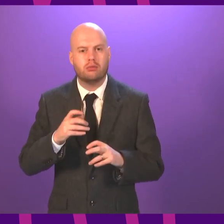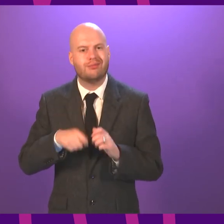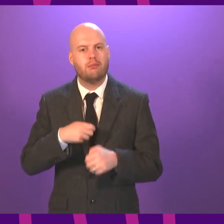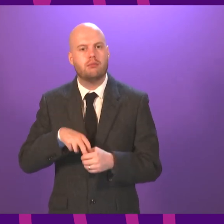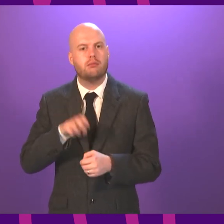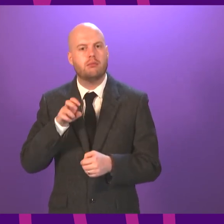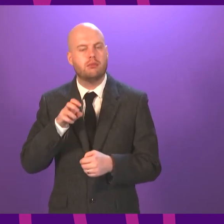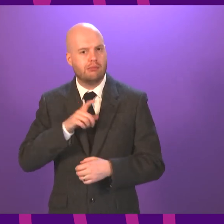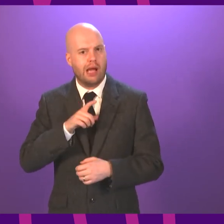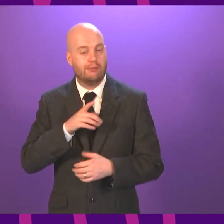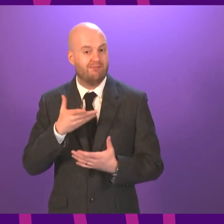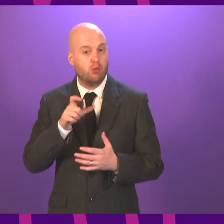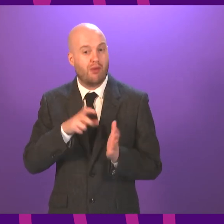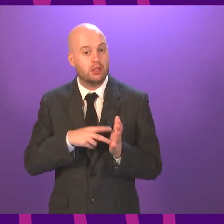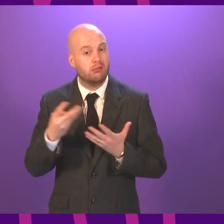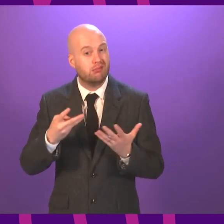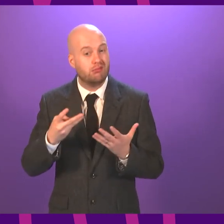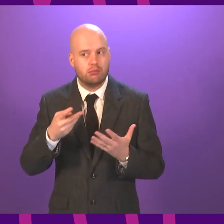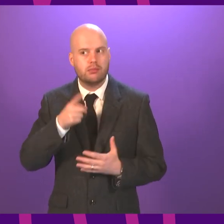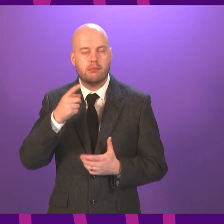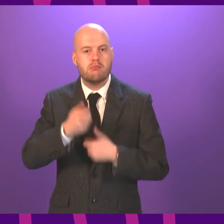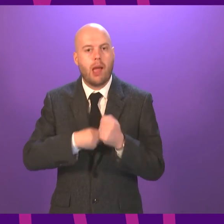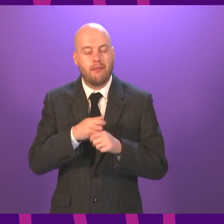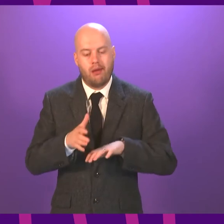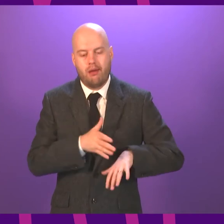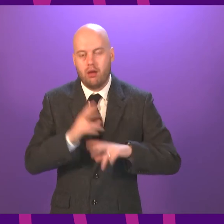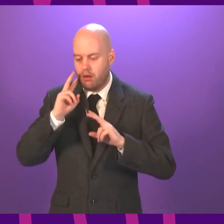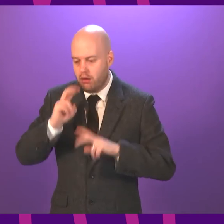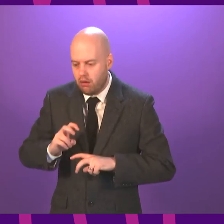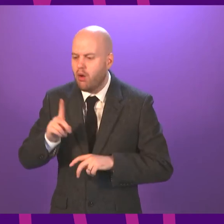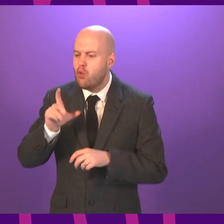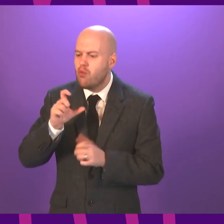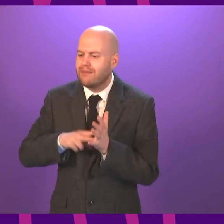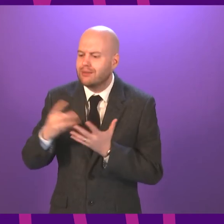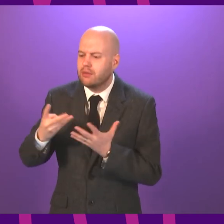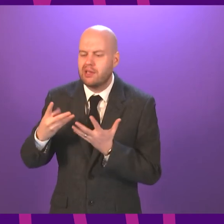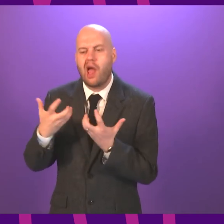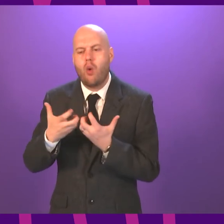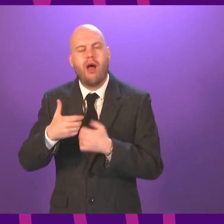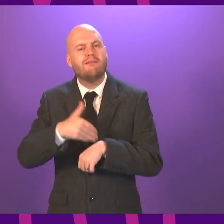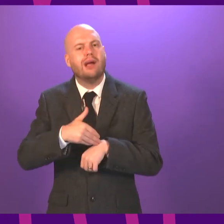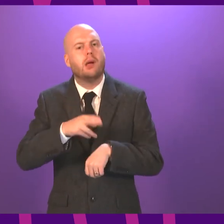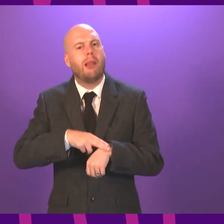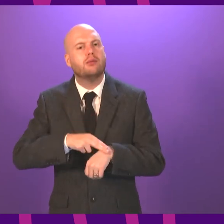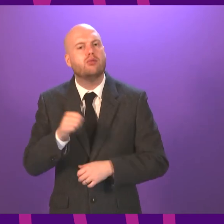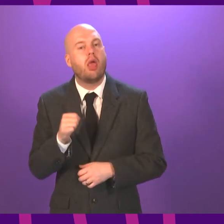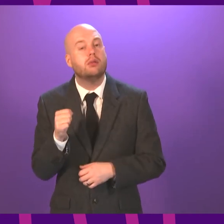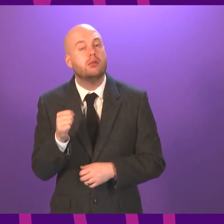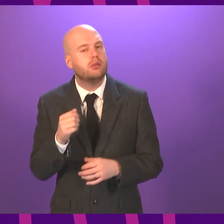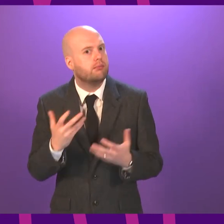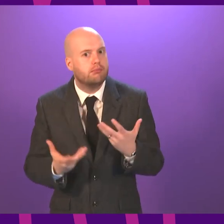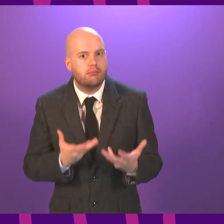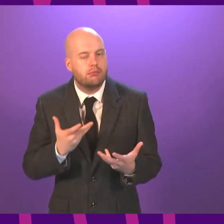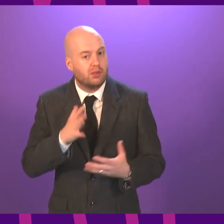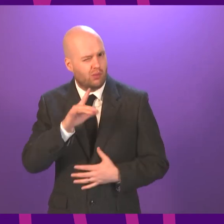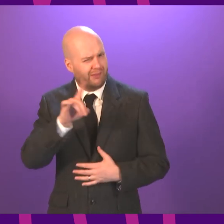the impact of COVID on the on the workflows, but Police Scotland said it was, quote, too soon and so withdrew support. Does the First Minister